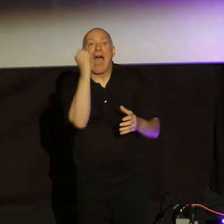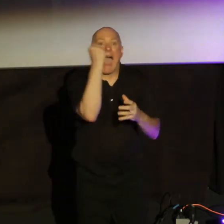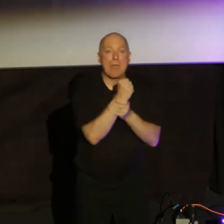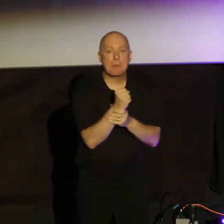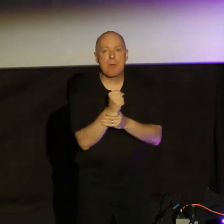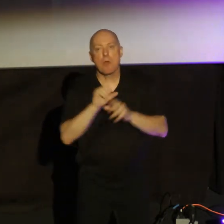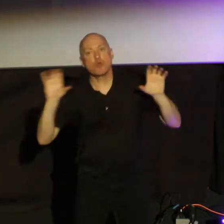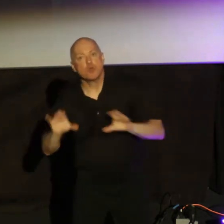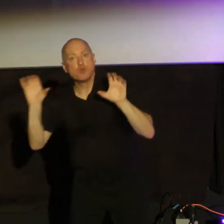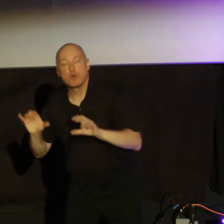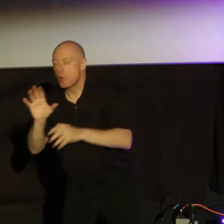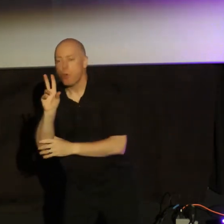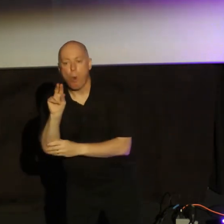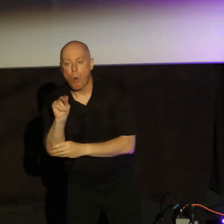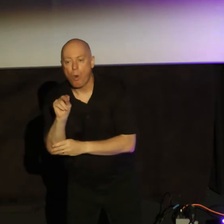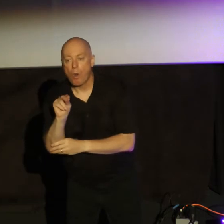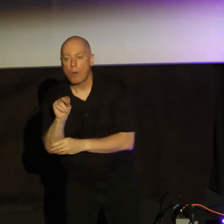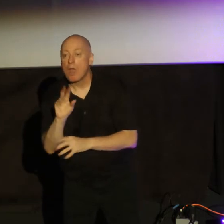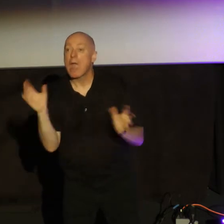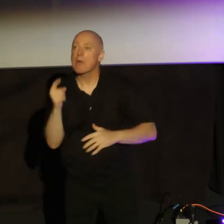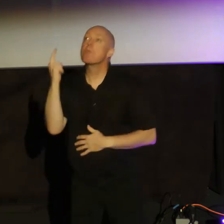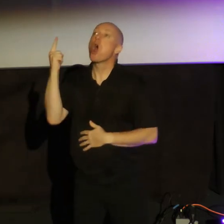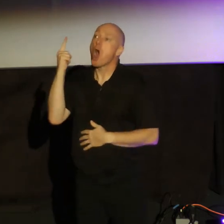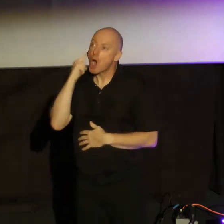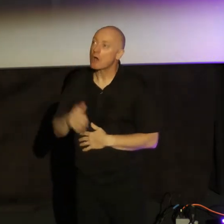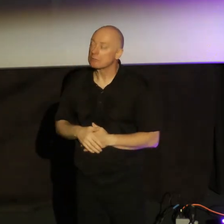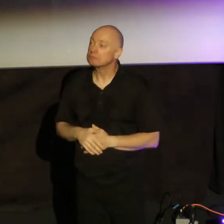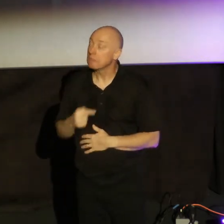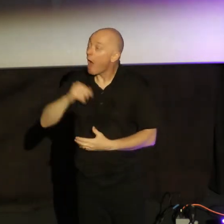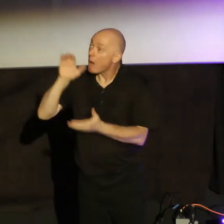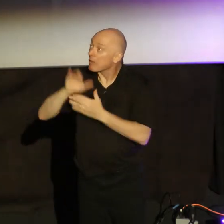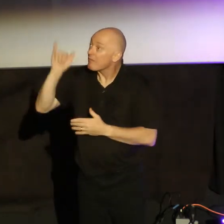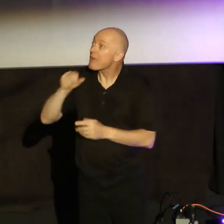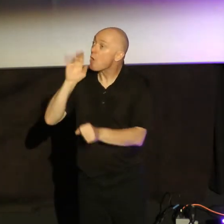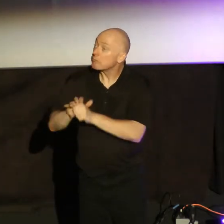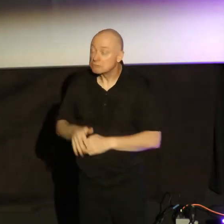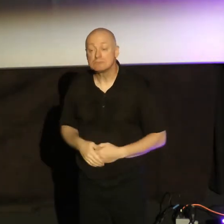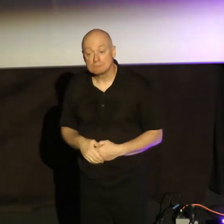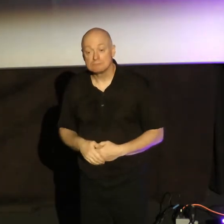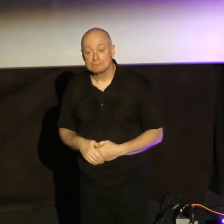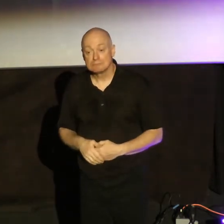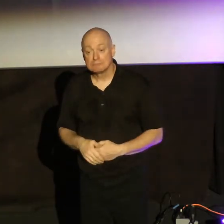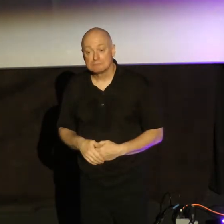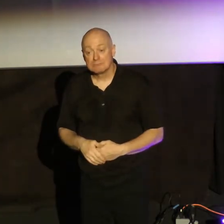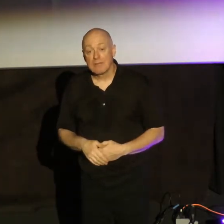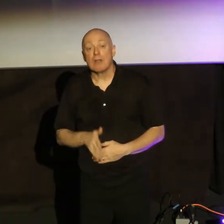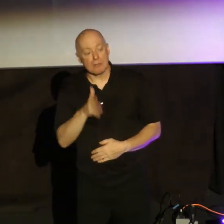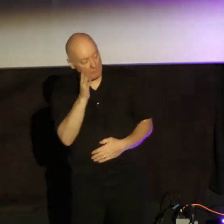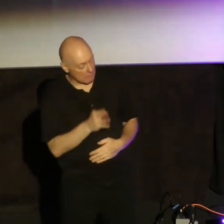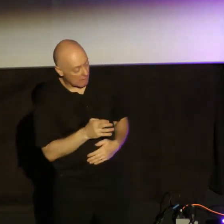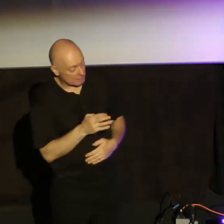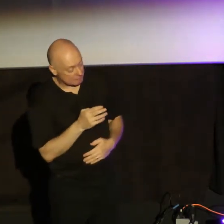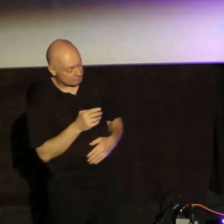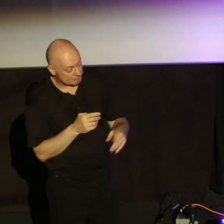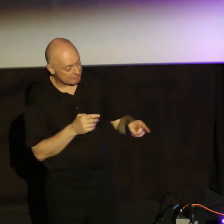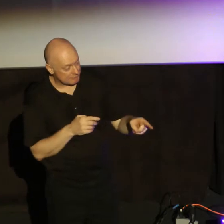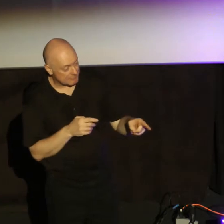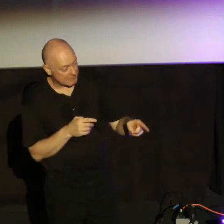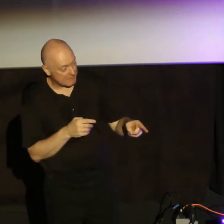this or that. It says, Abraham just, he heard it. He says, I believe that promise. And it was counted to him, not just as, and it looks like Abraham